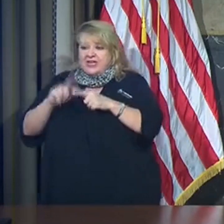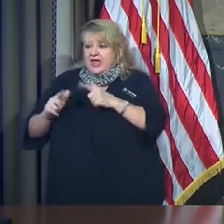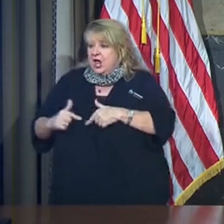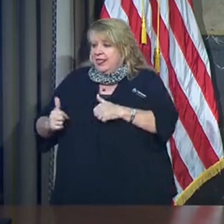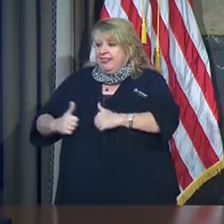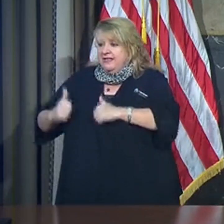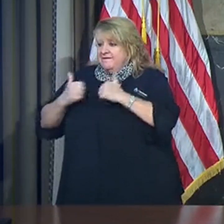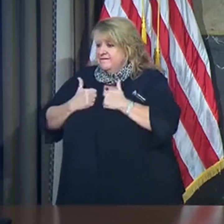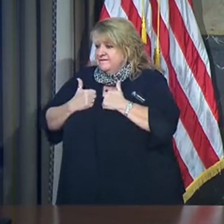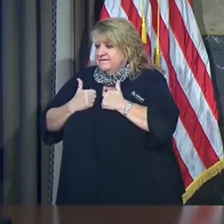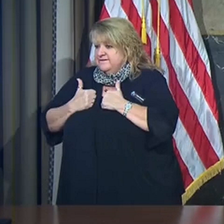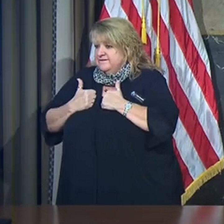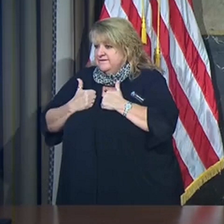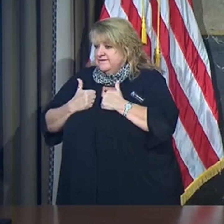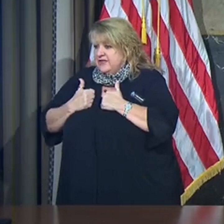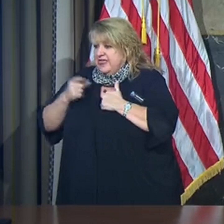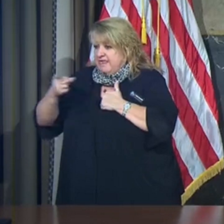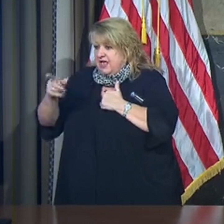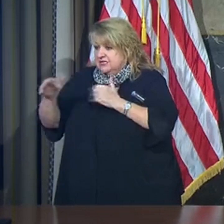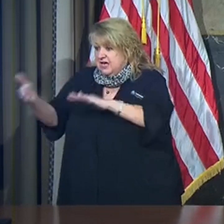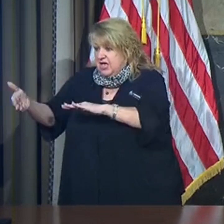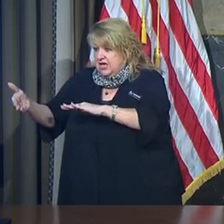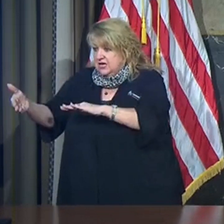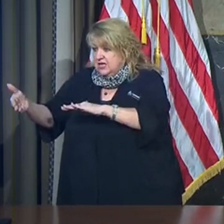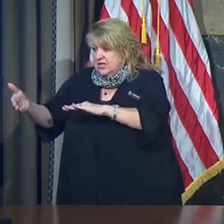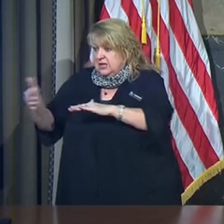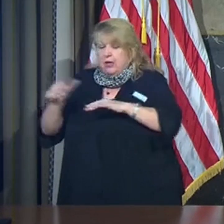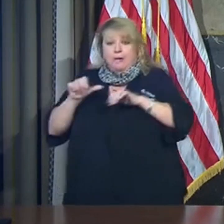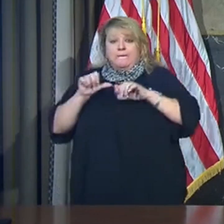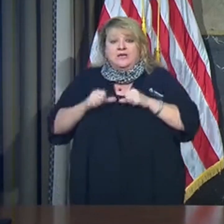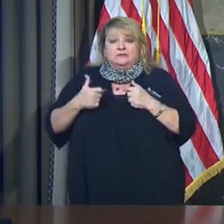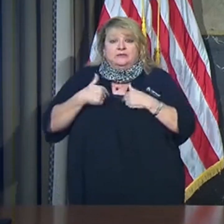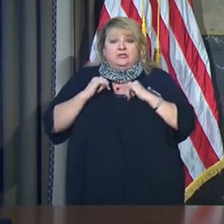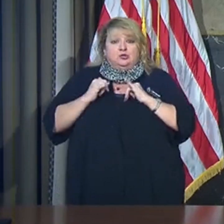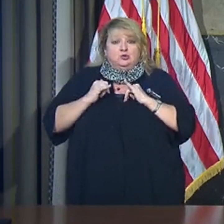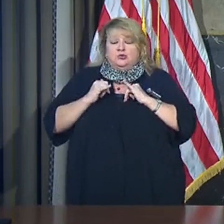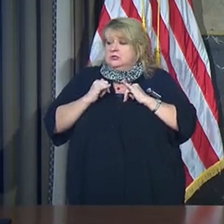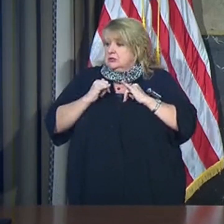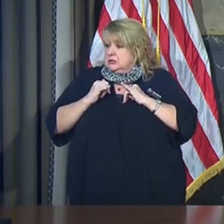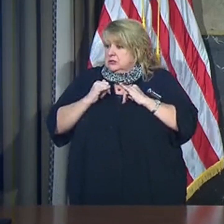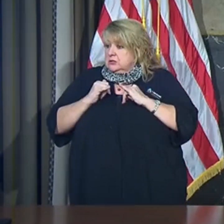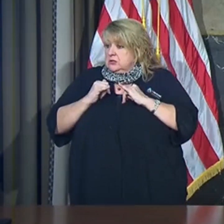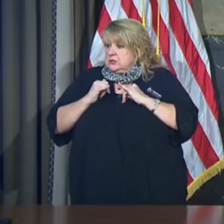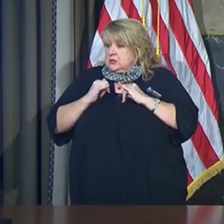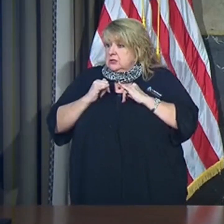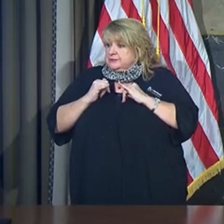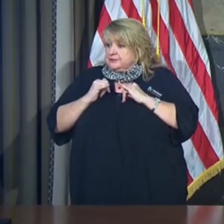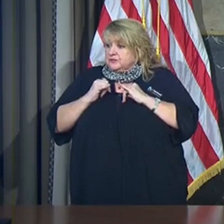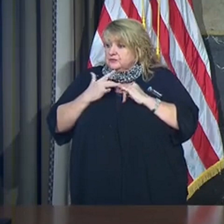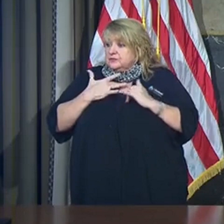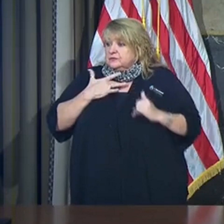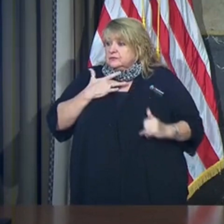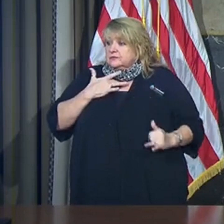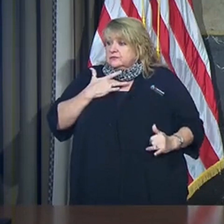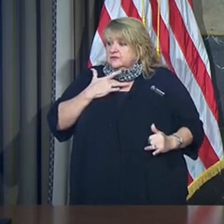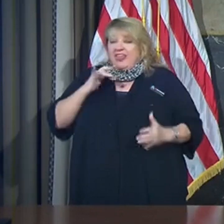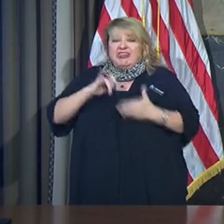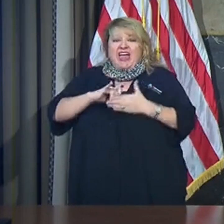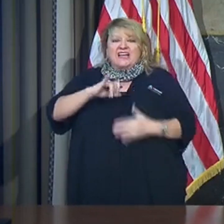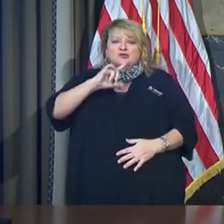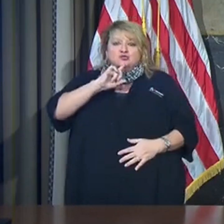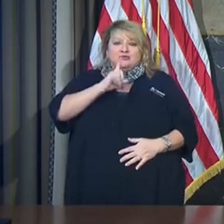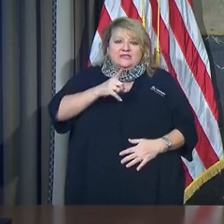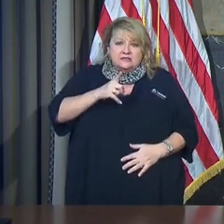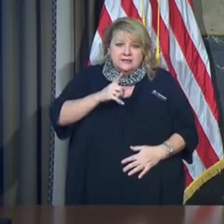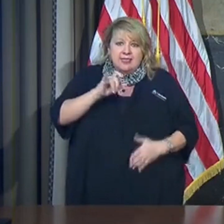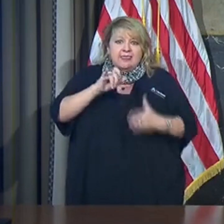I was given that same possibility. I think that is real, I think it is logical, it is science, and